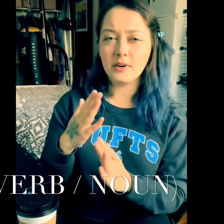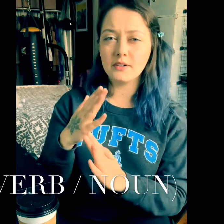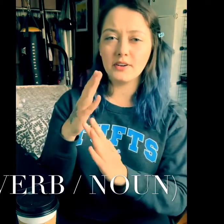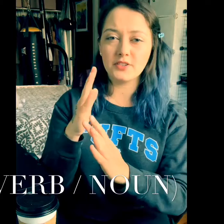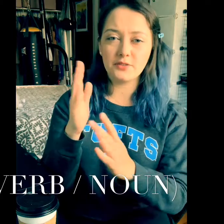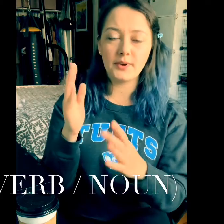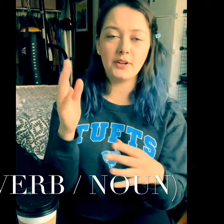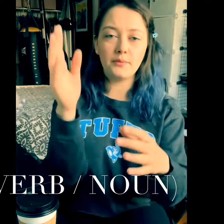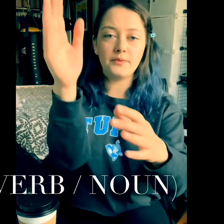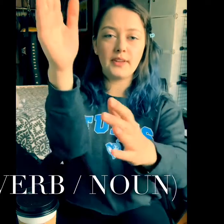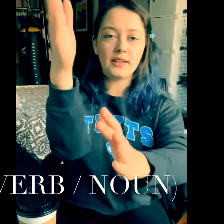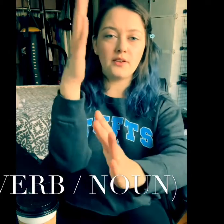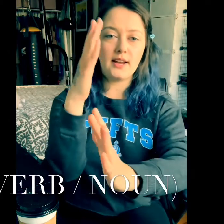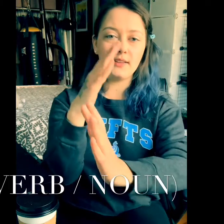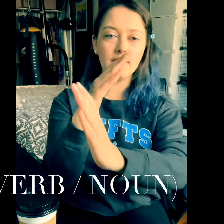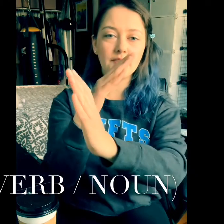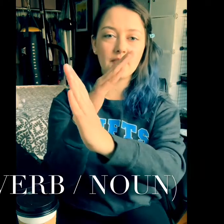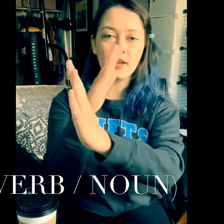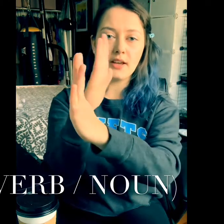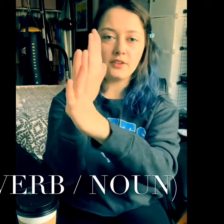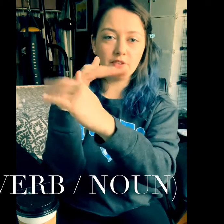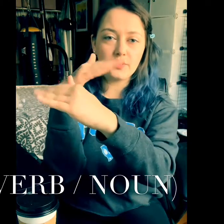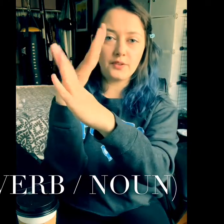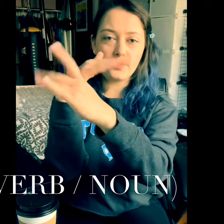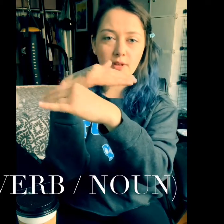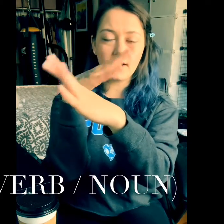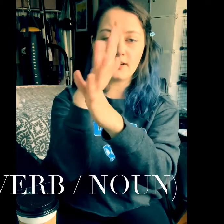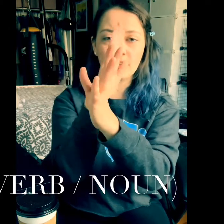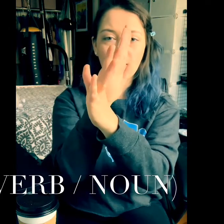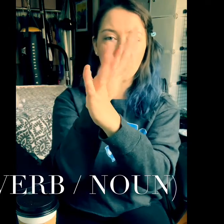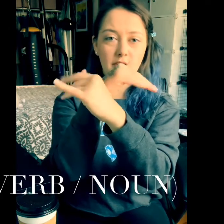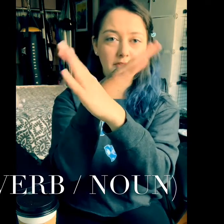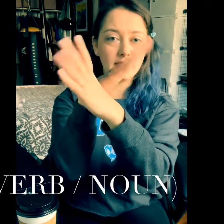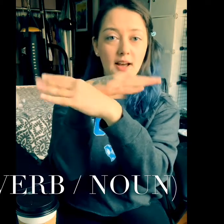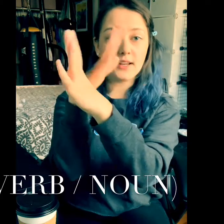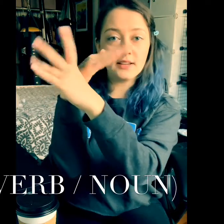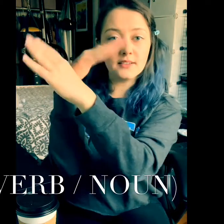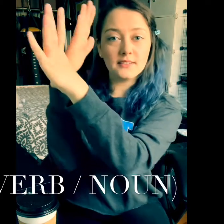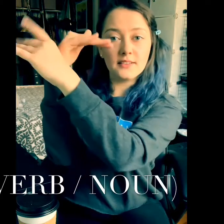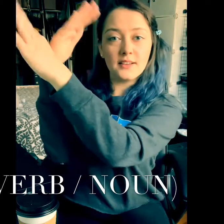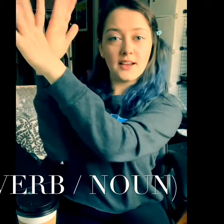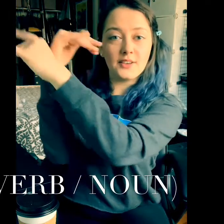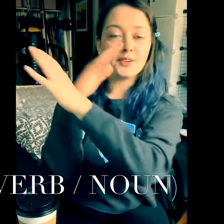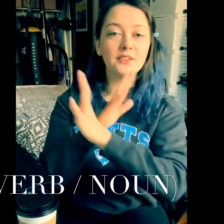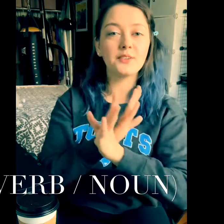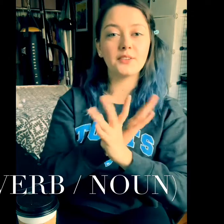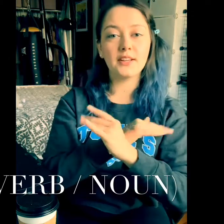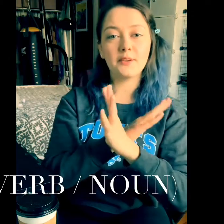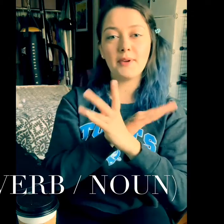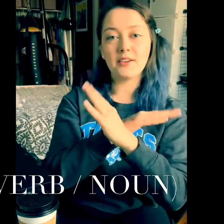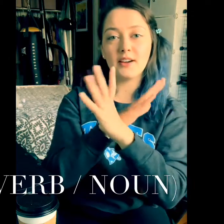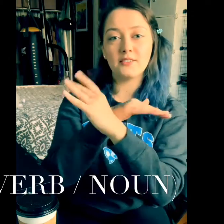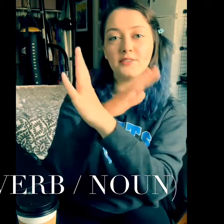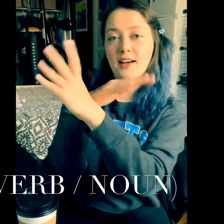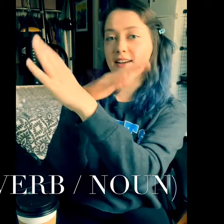bird version where you take your hands And just do like a bird flying And you can also like make your hand fly